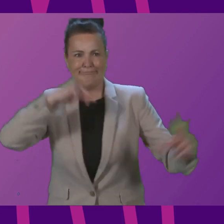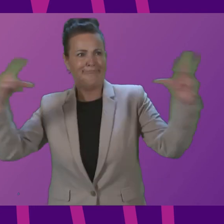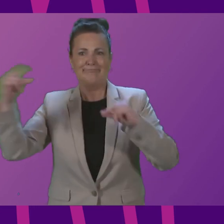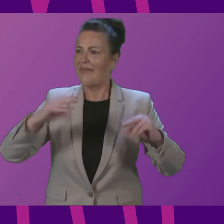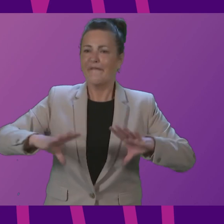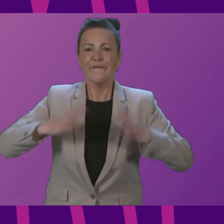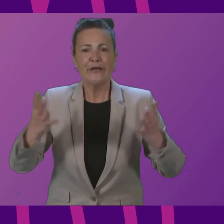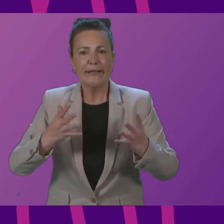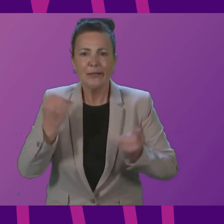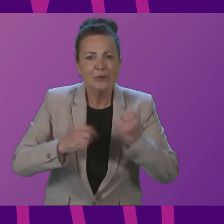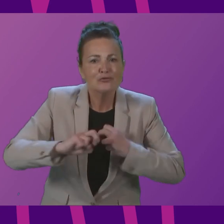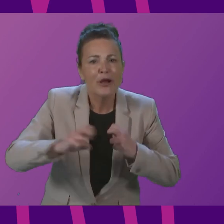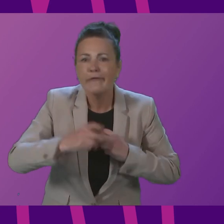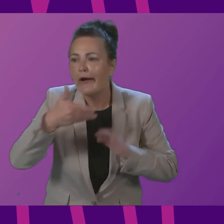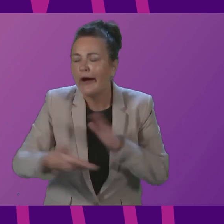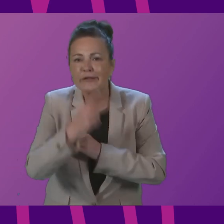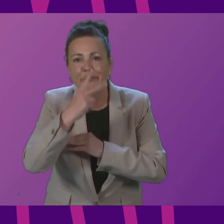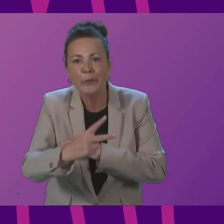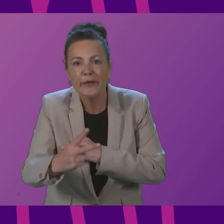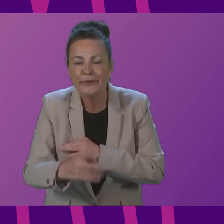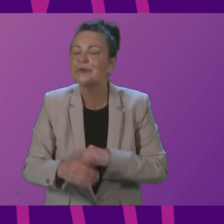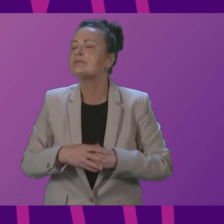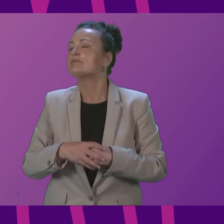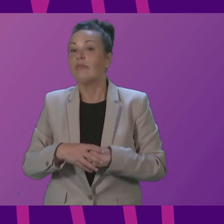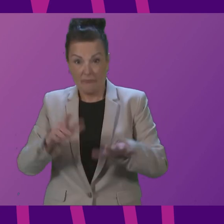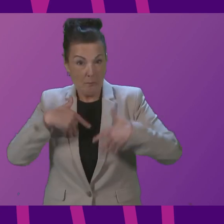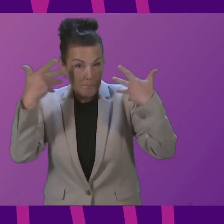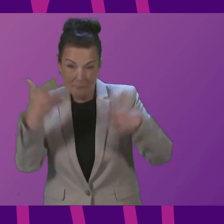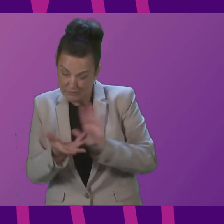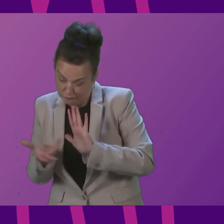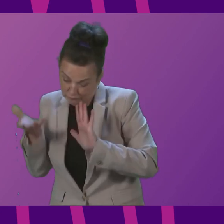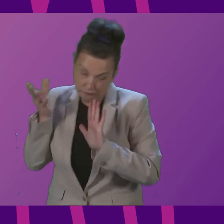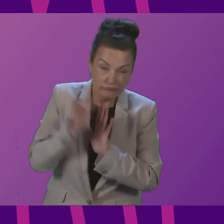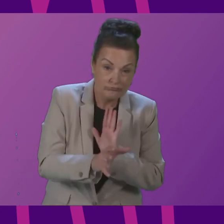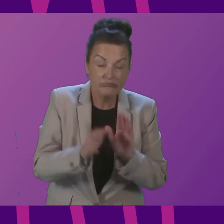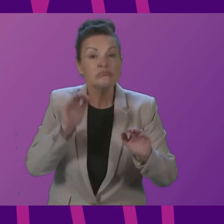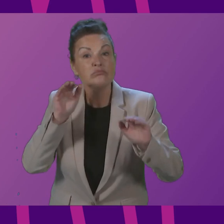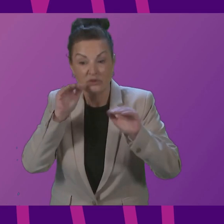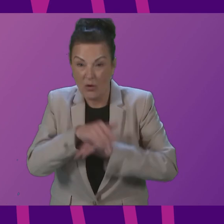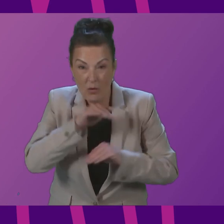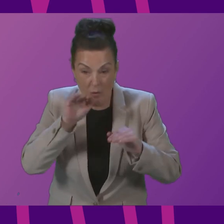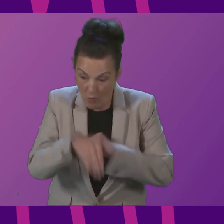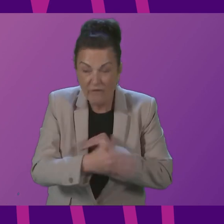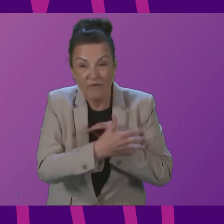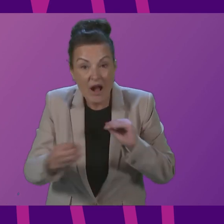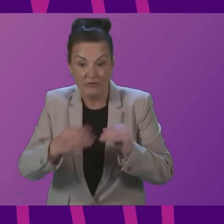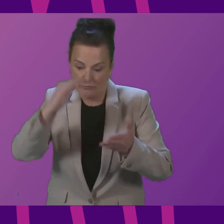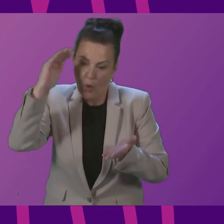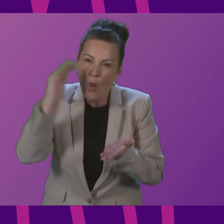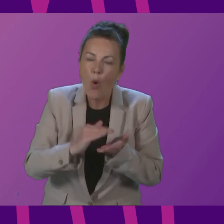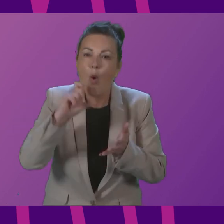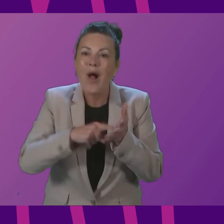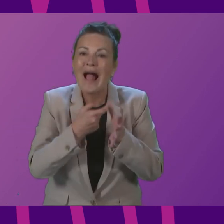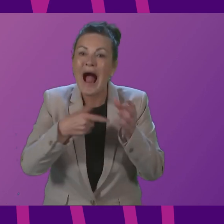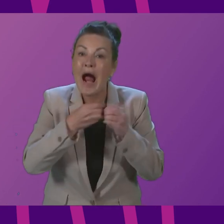funding over 500 low-carbon buses across Scotland providing free bus travel for people